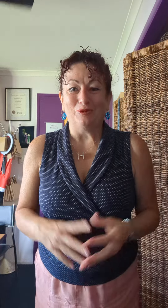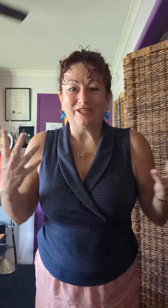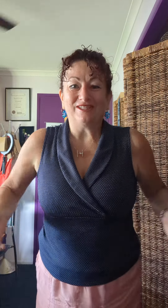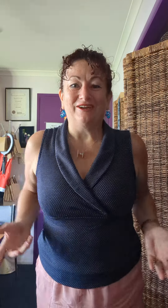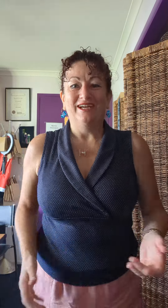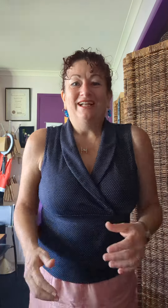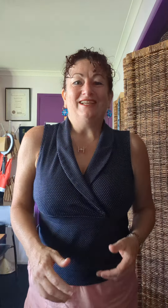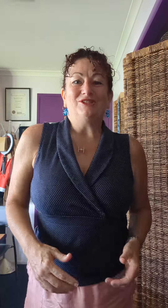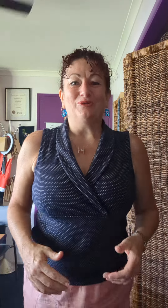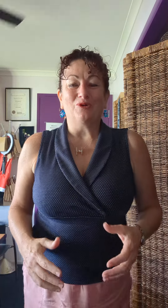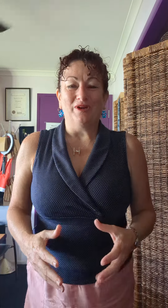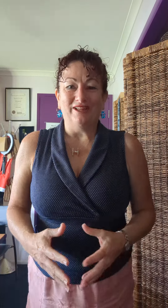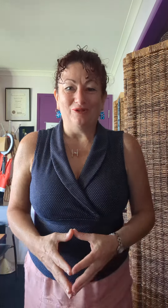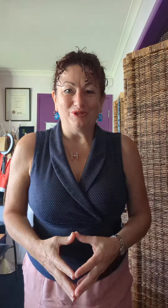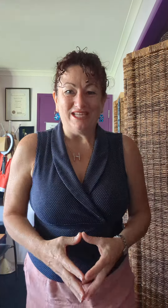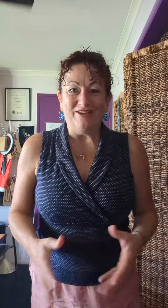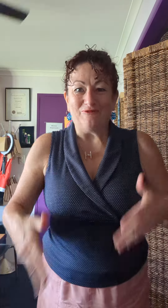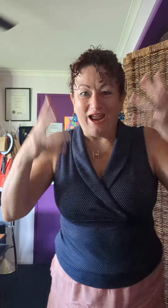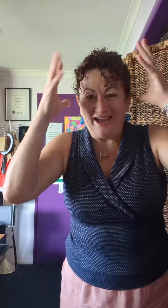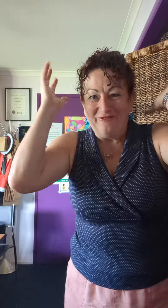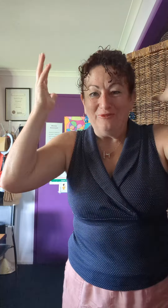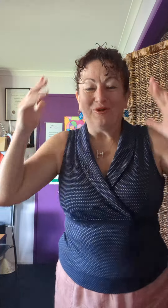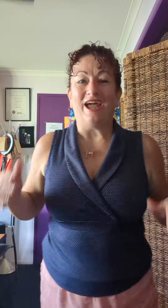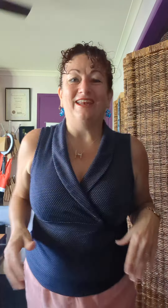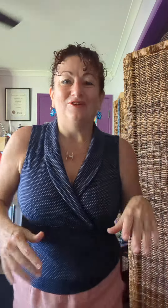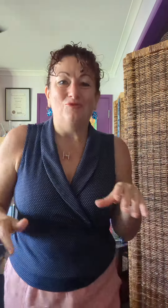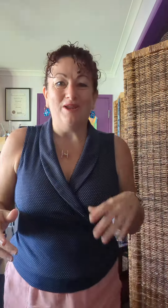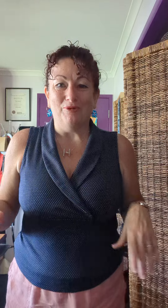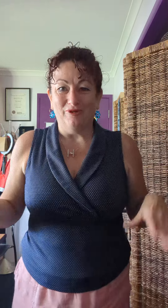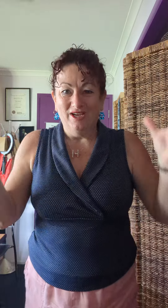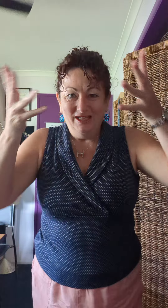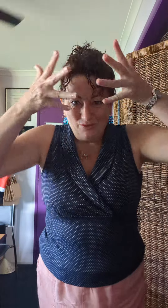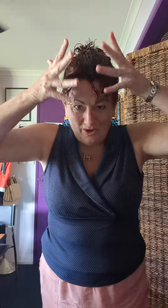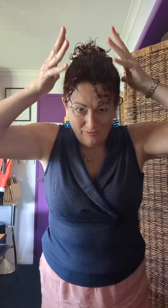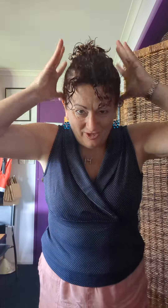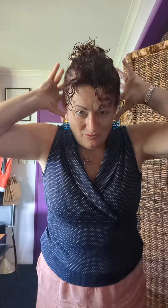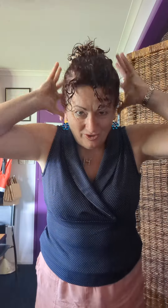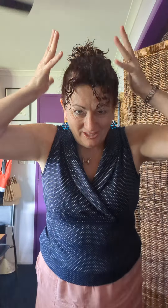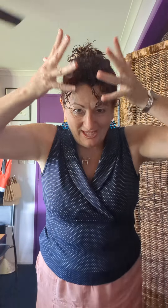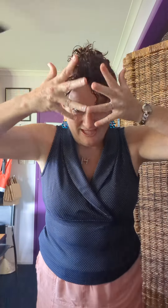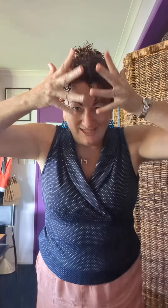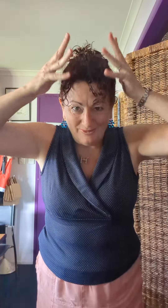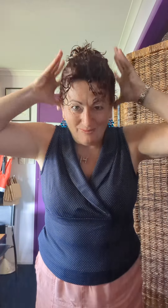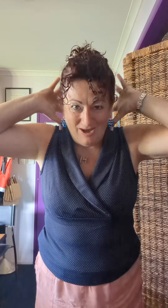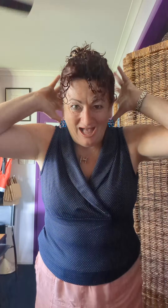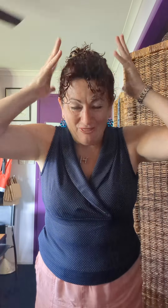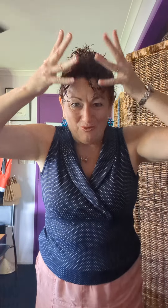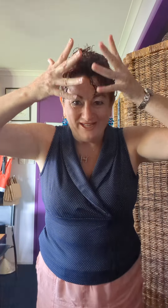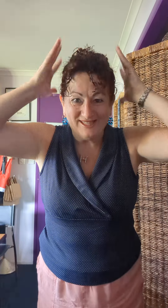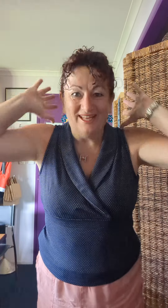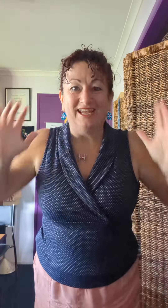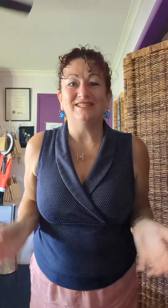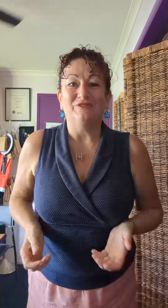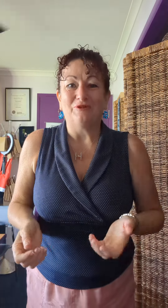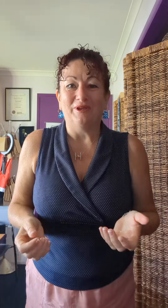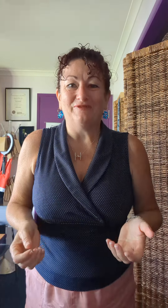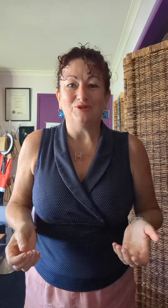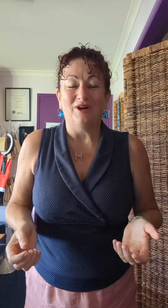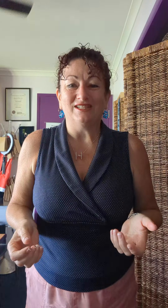morning. So let's do a quick little defrag of the brain and reboot. So I'm really wanting to get some of the pathways connecting from left to right